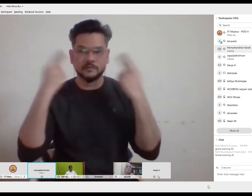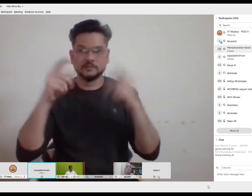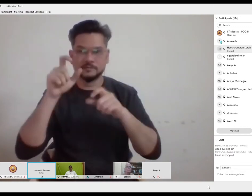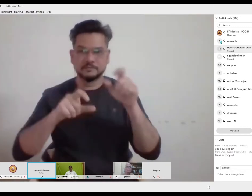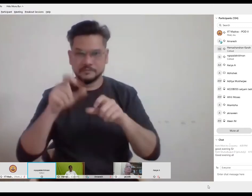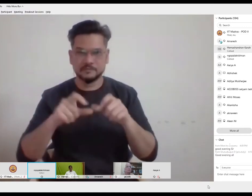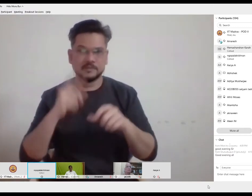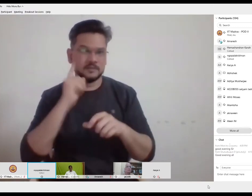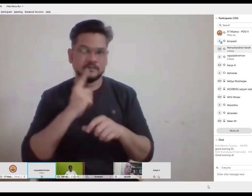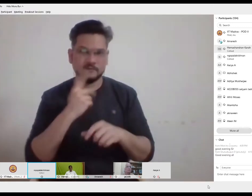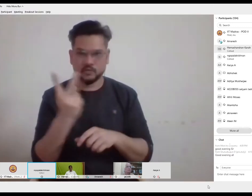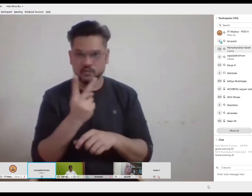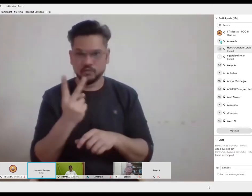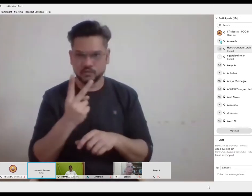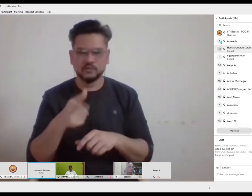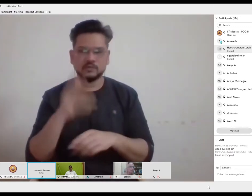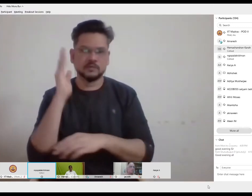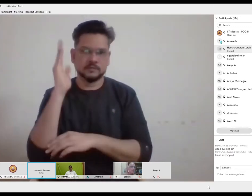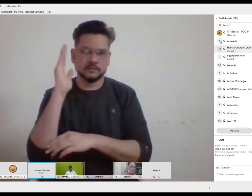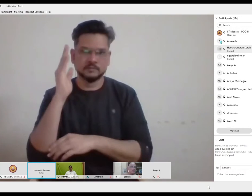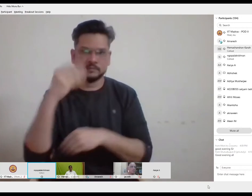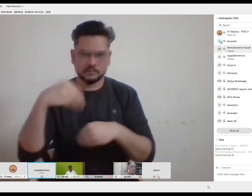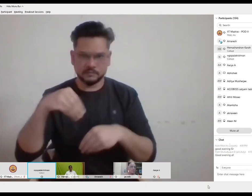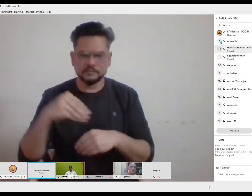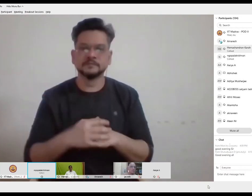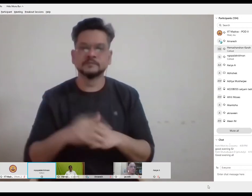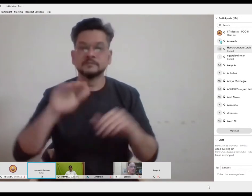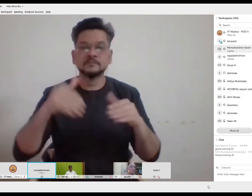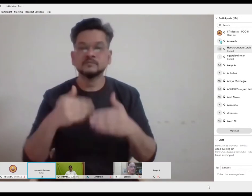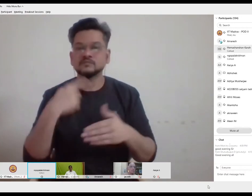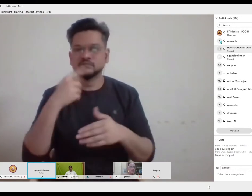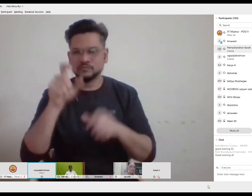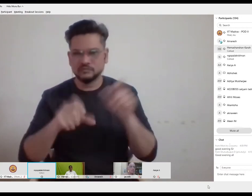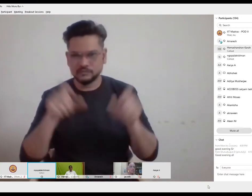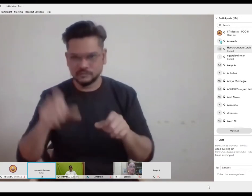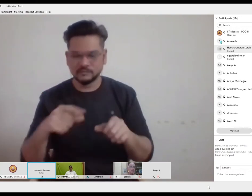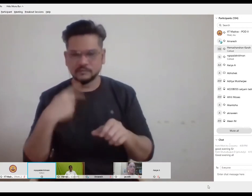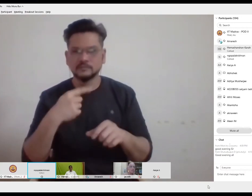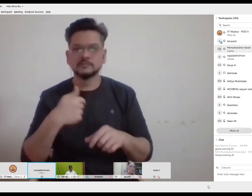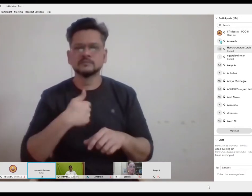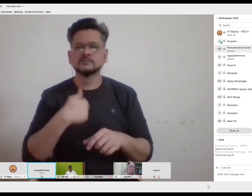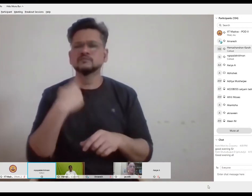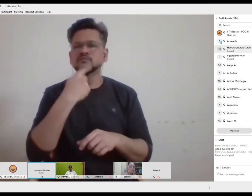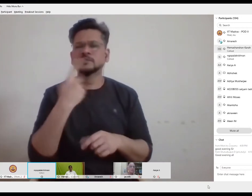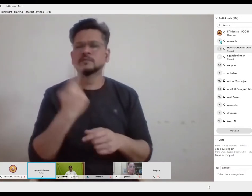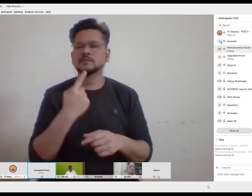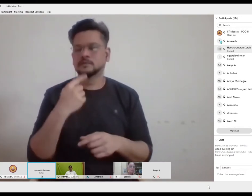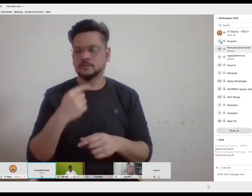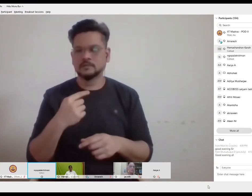be presenting so before I introduce them I'll just quickly introduce myself because you will be hearing me speak in